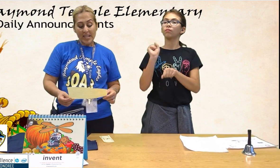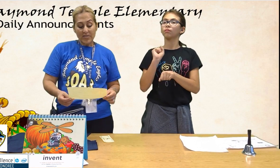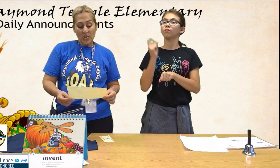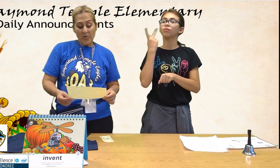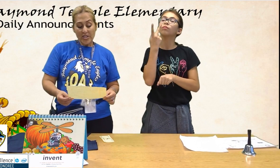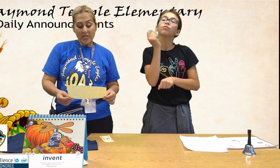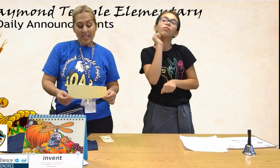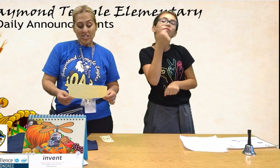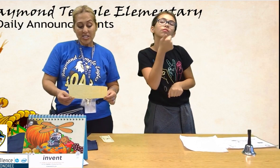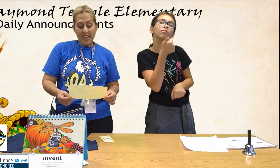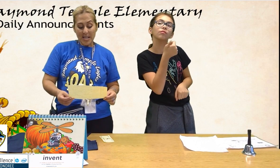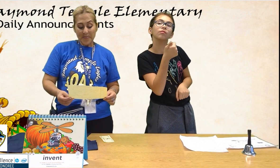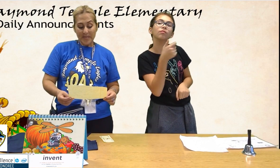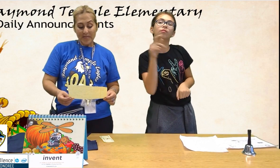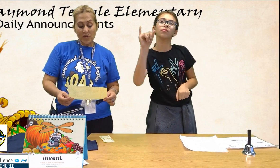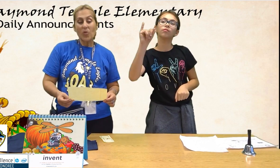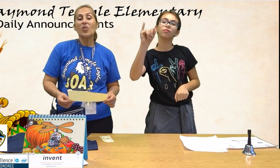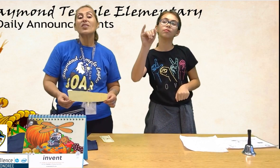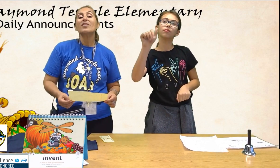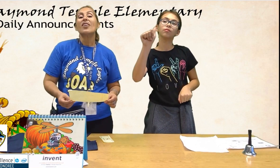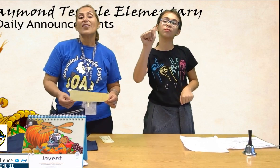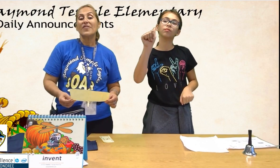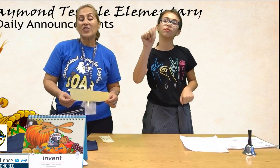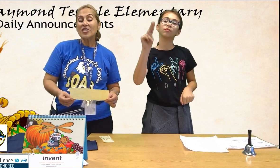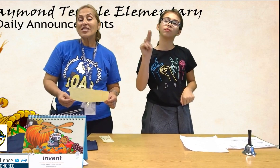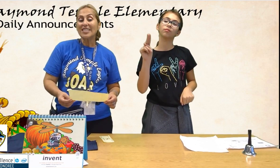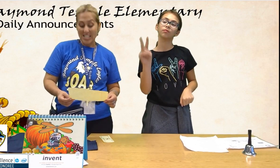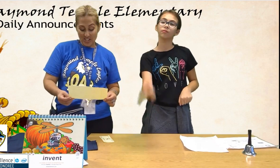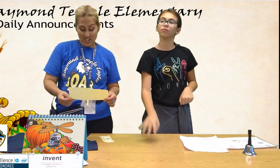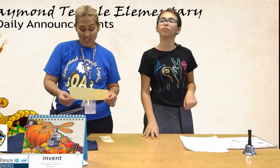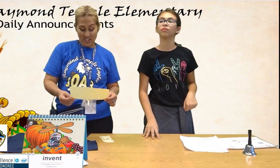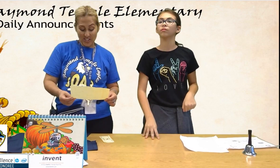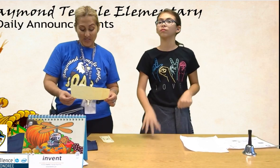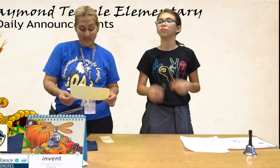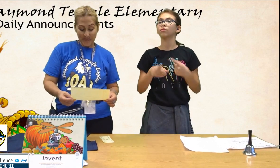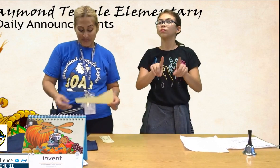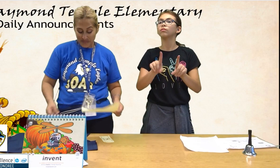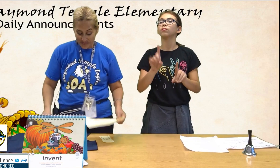During your lunch time for our first lunch.